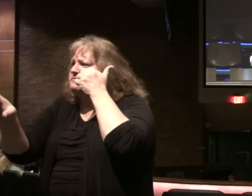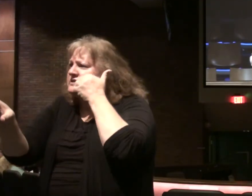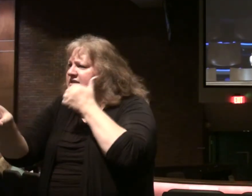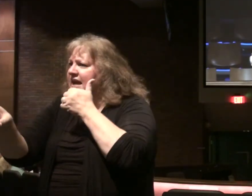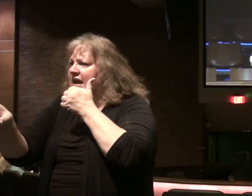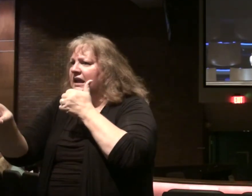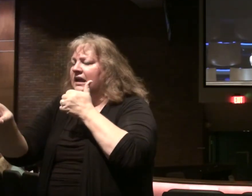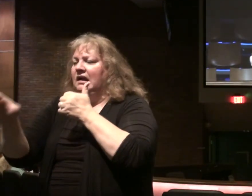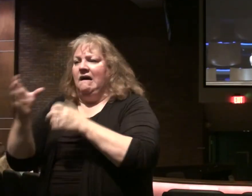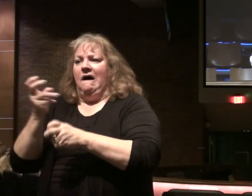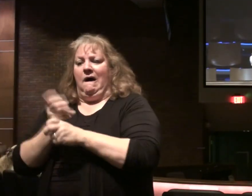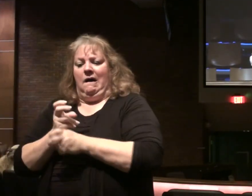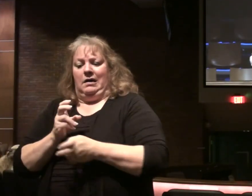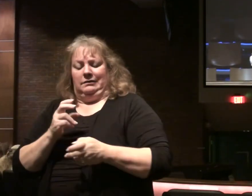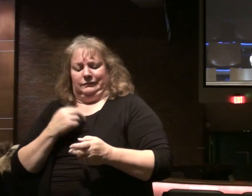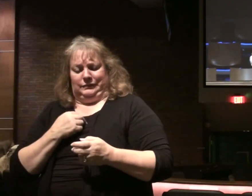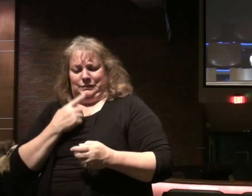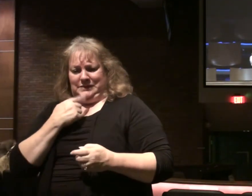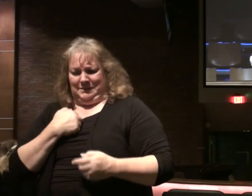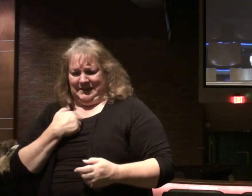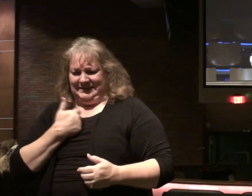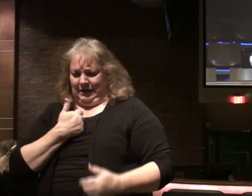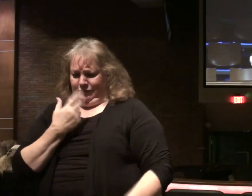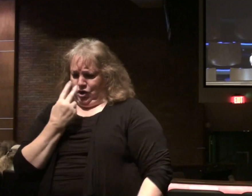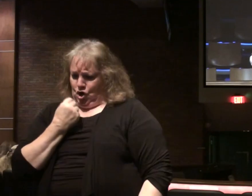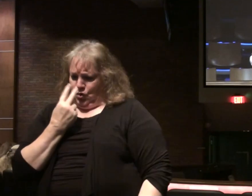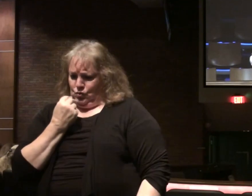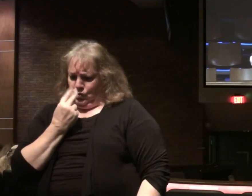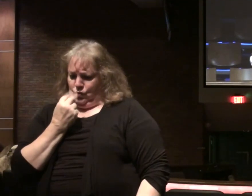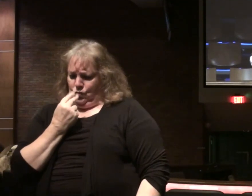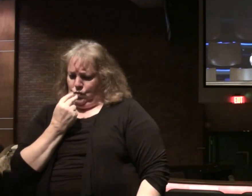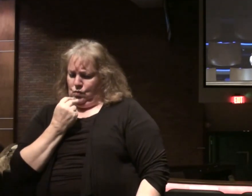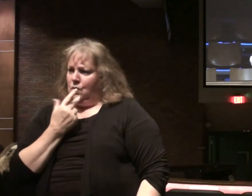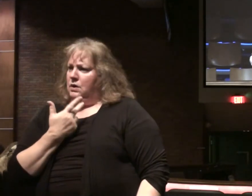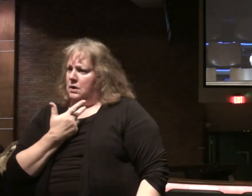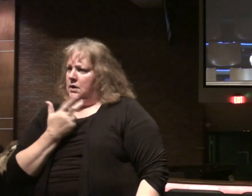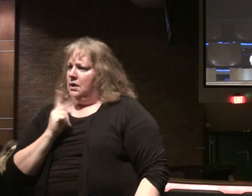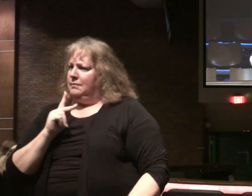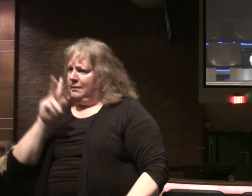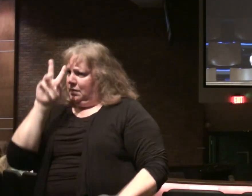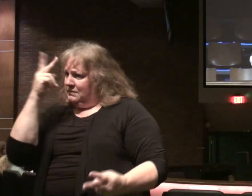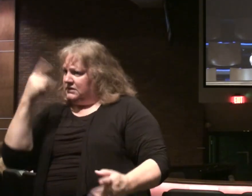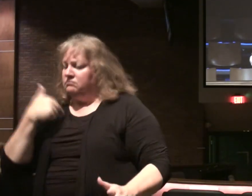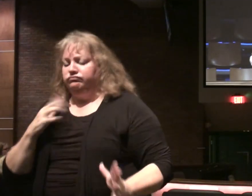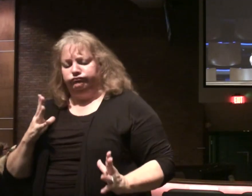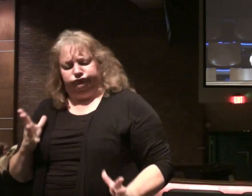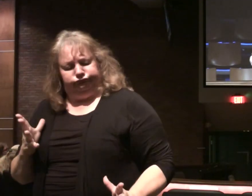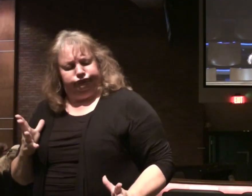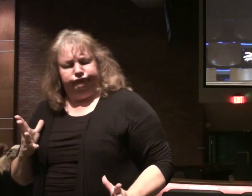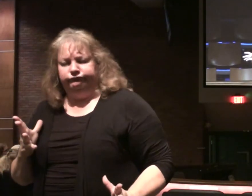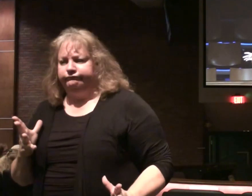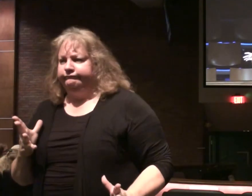It's harder in one sense. To die to self daily. To be willing to. To people misunderstand you.